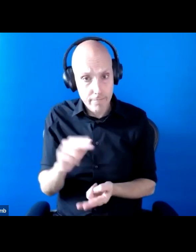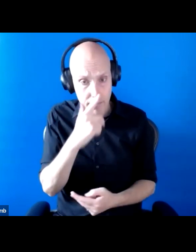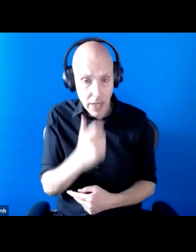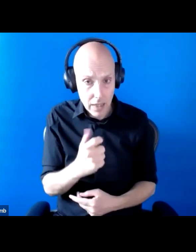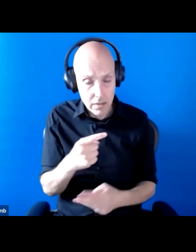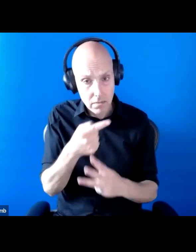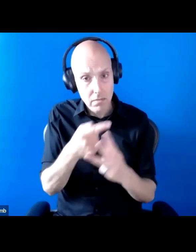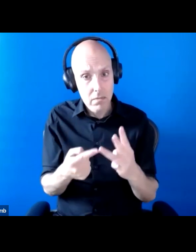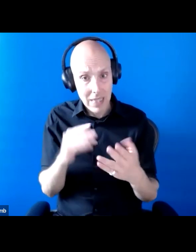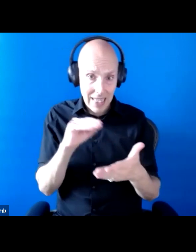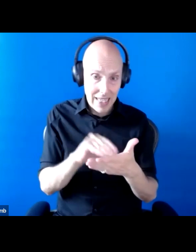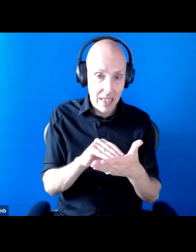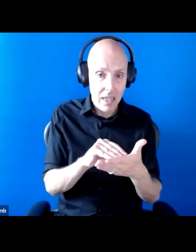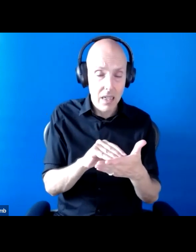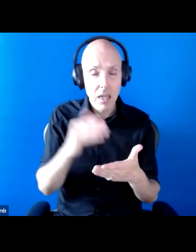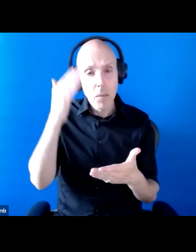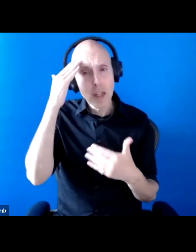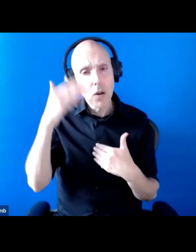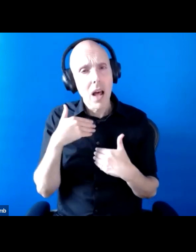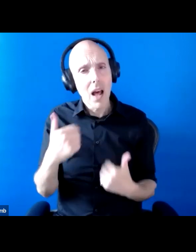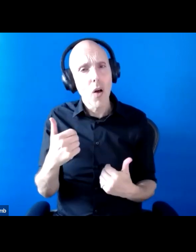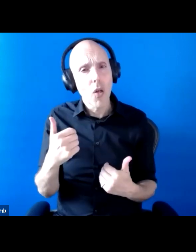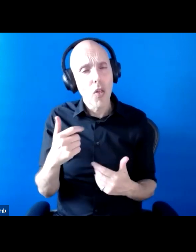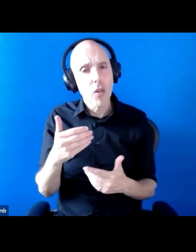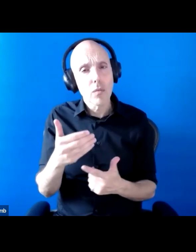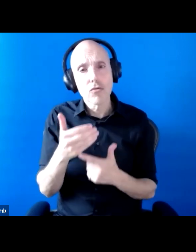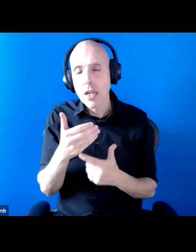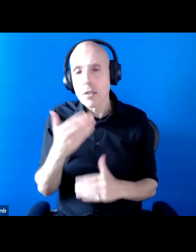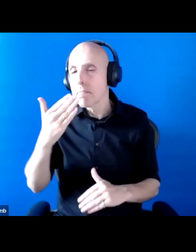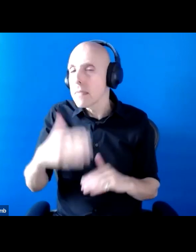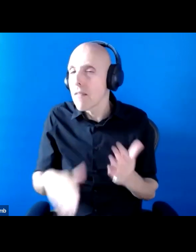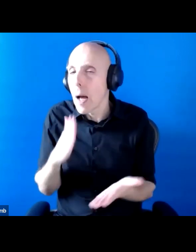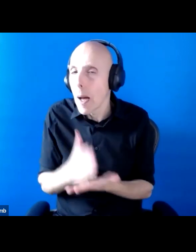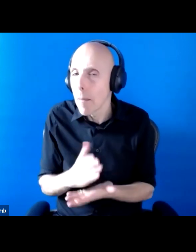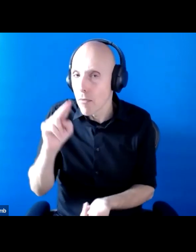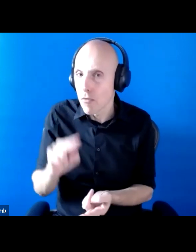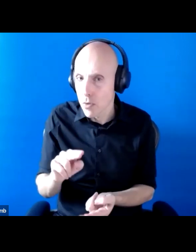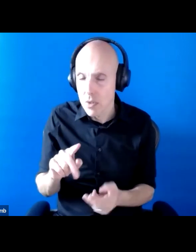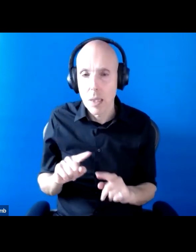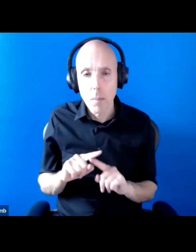The mental health protections weren't ever reduced. But we did see local authorities